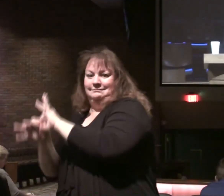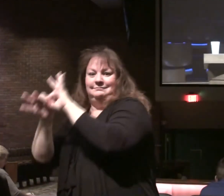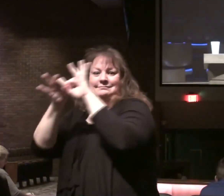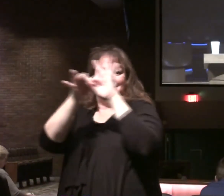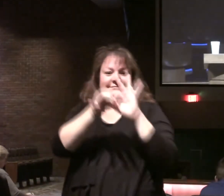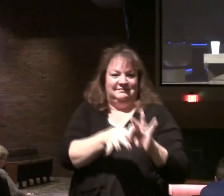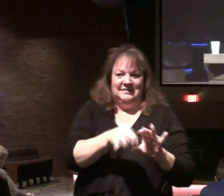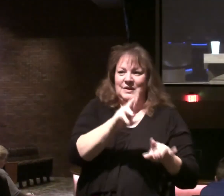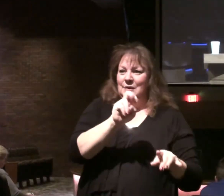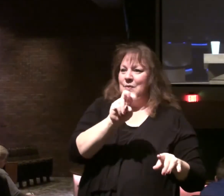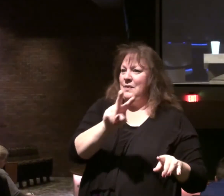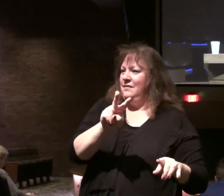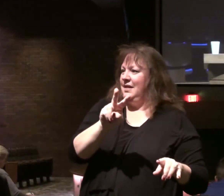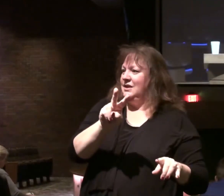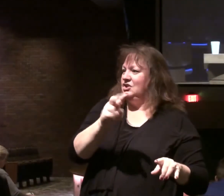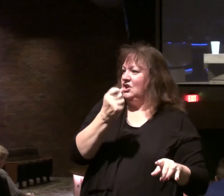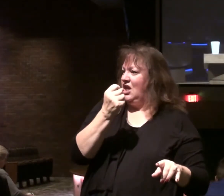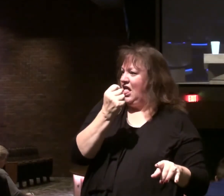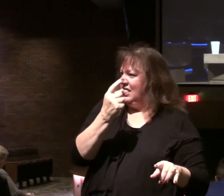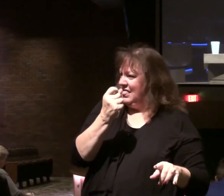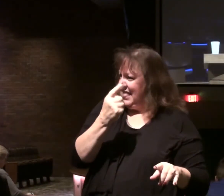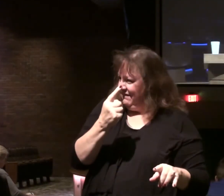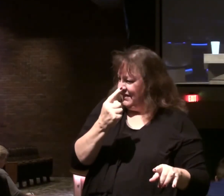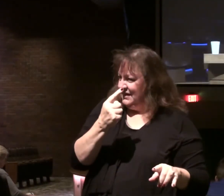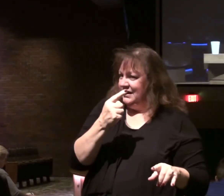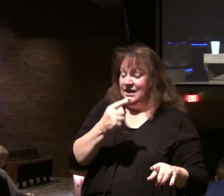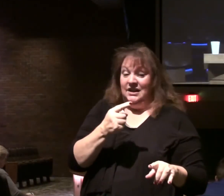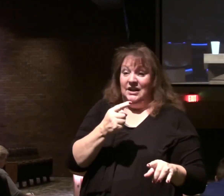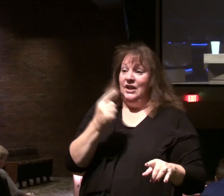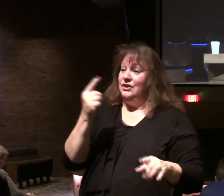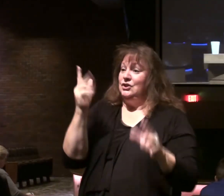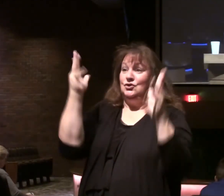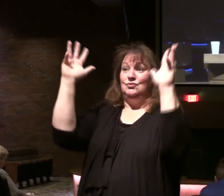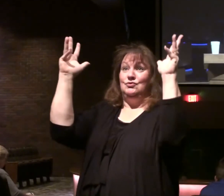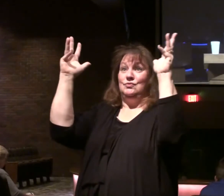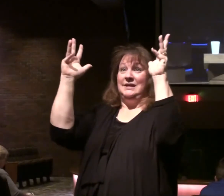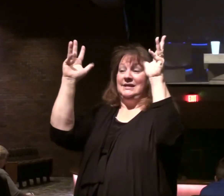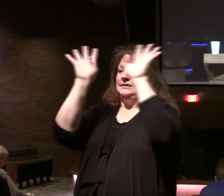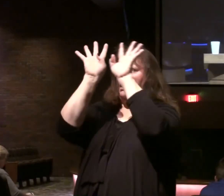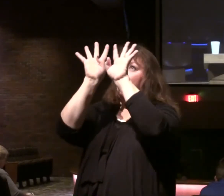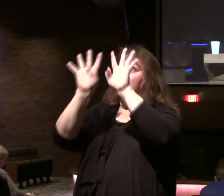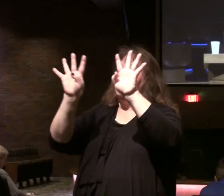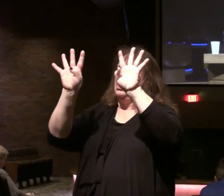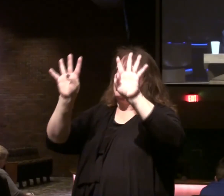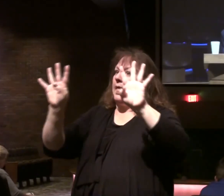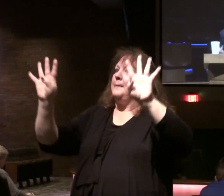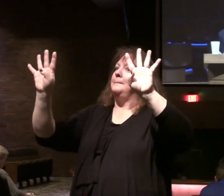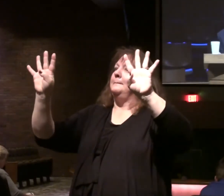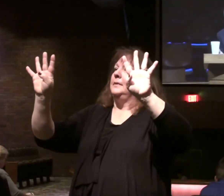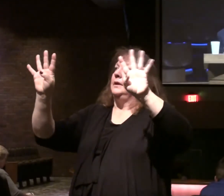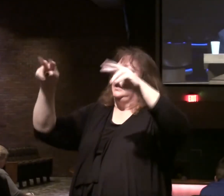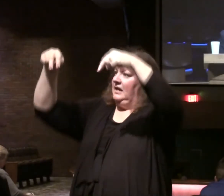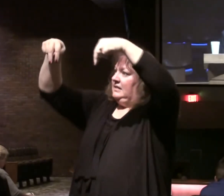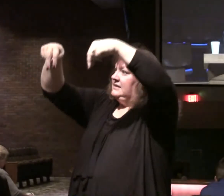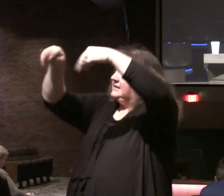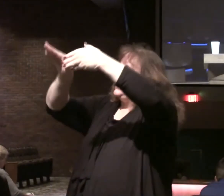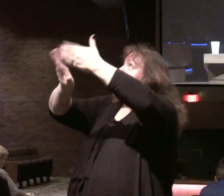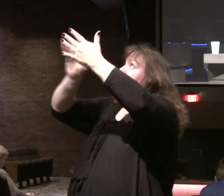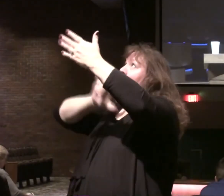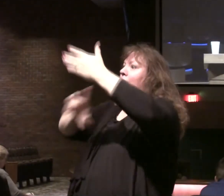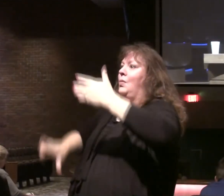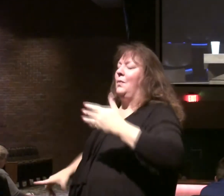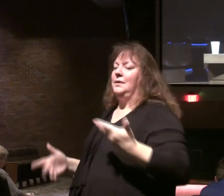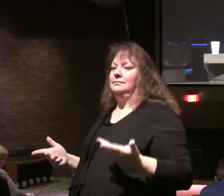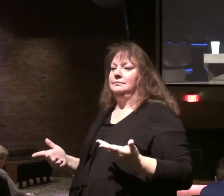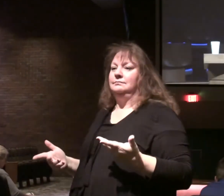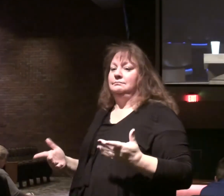In Revelation chapter 11. These are the two olive trees. And the two lampstands. That stand before the Lord of the earth. It's just.